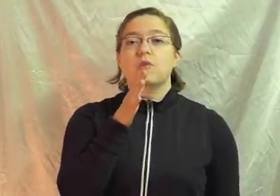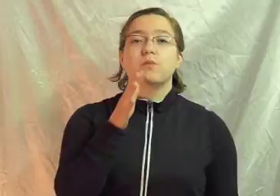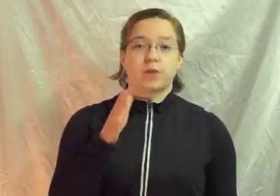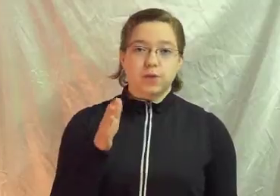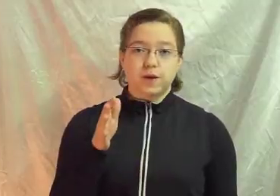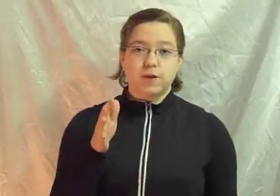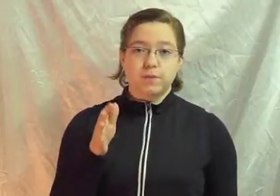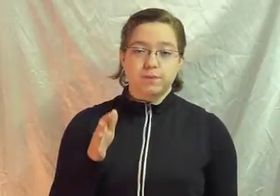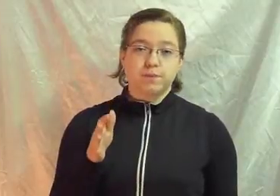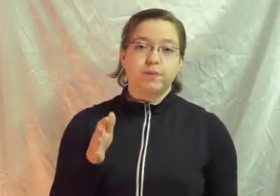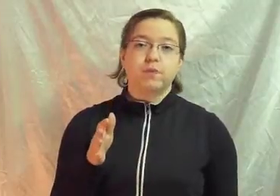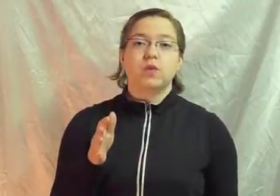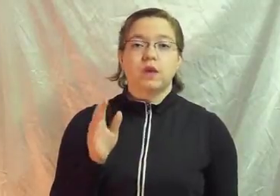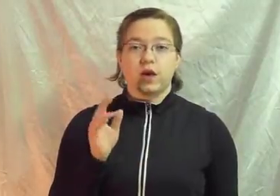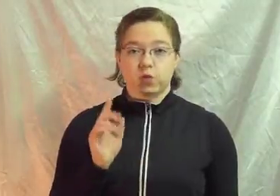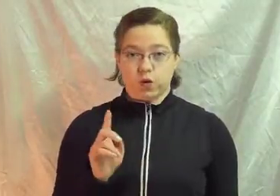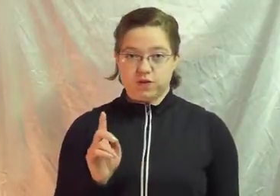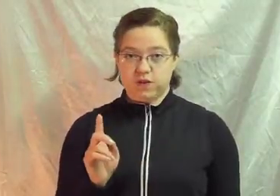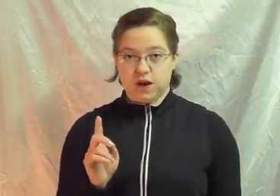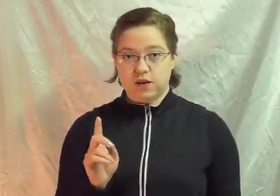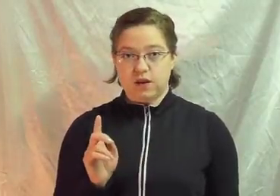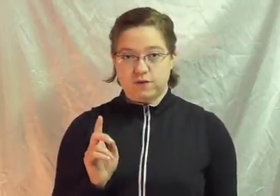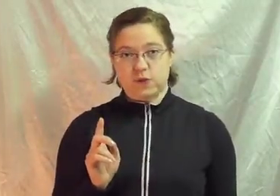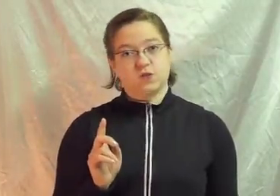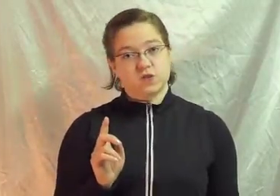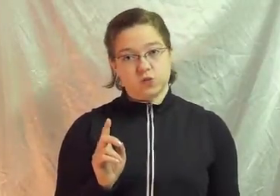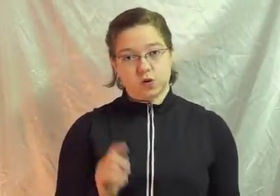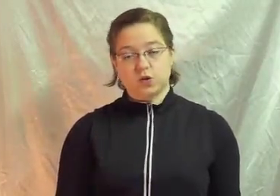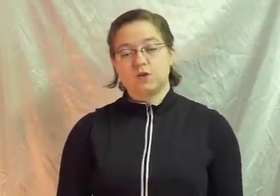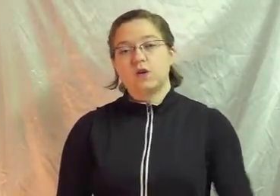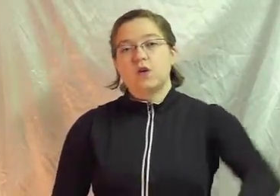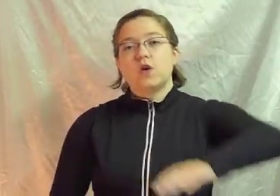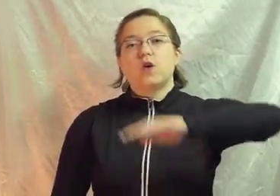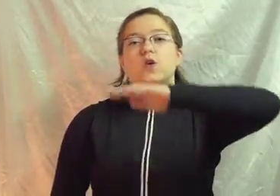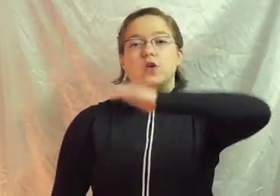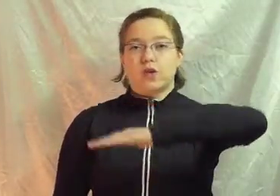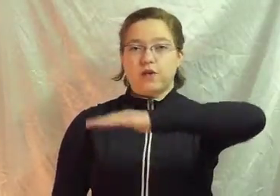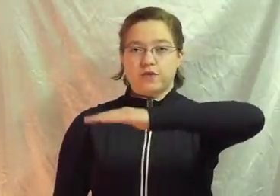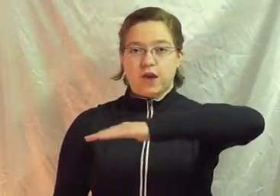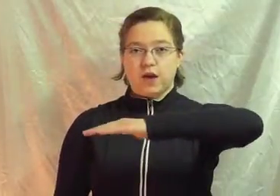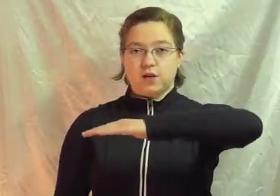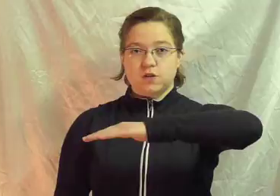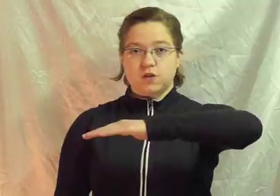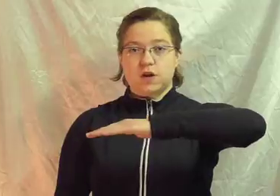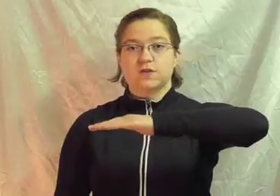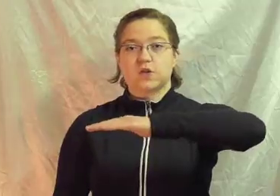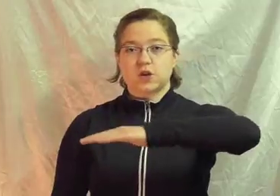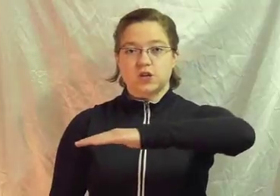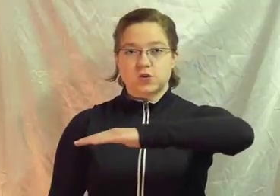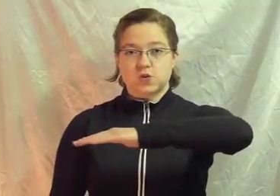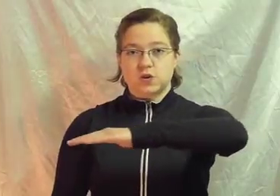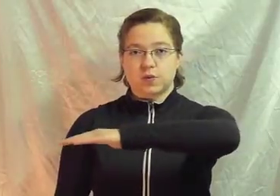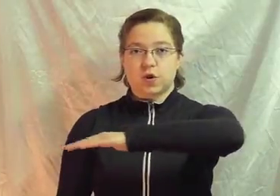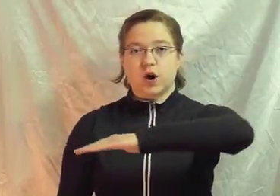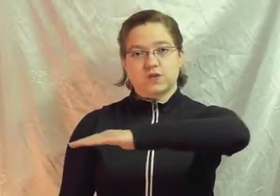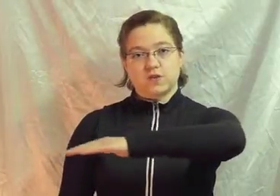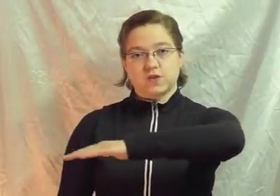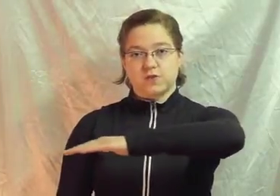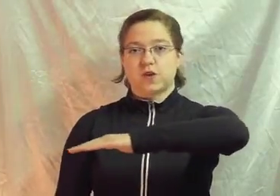Birthed him Is one sign Even those two words Your left hand Is going to come across the front